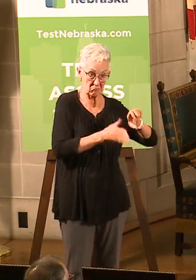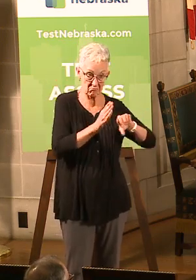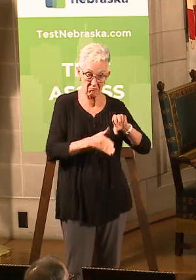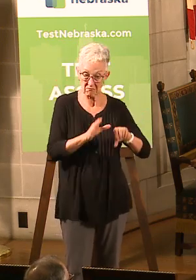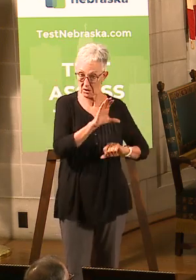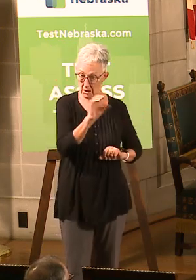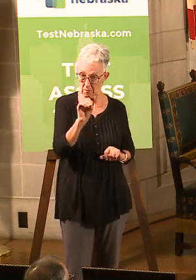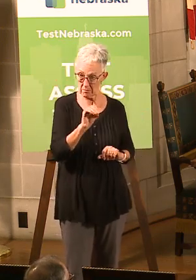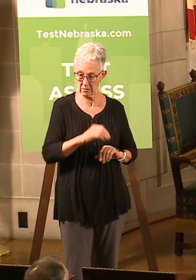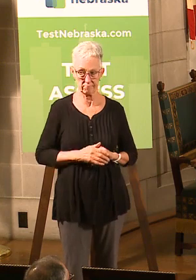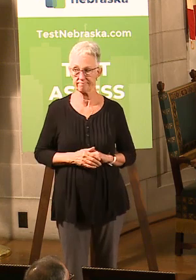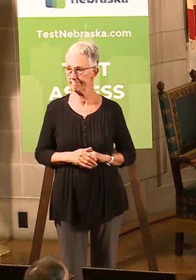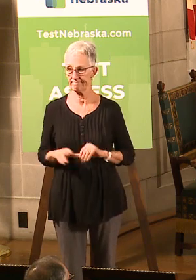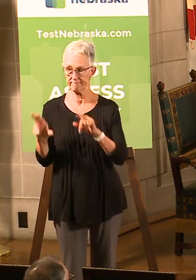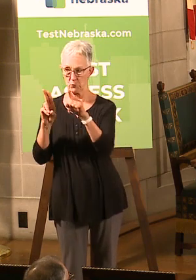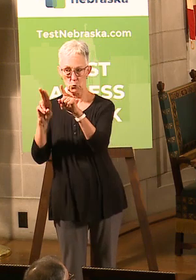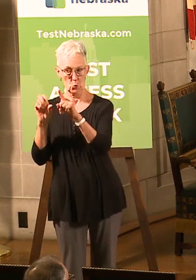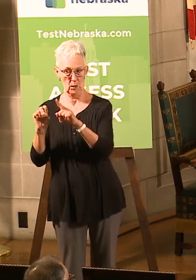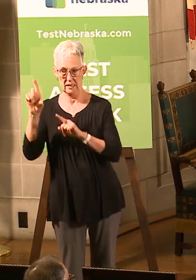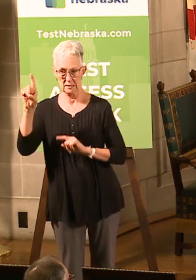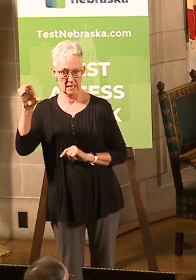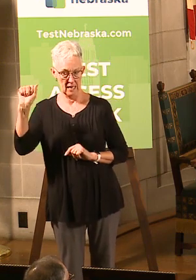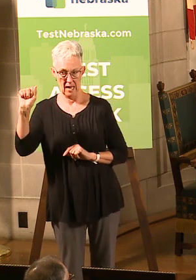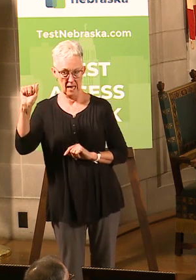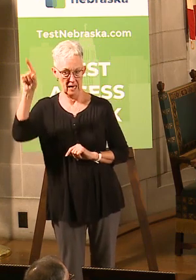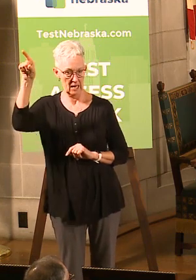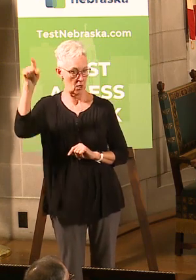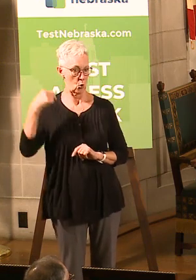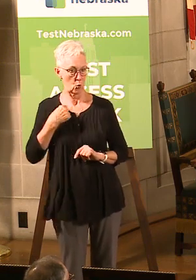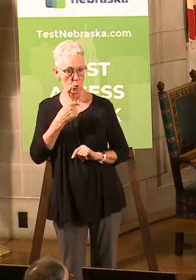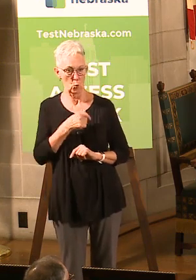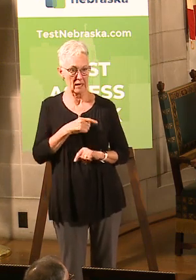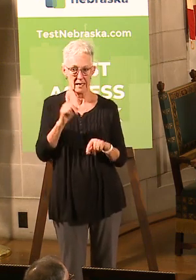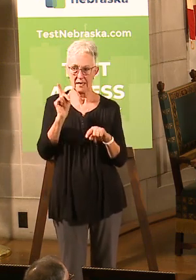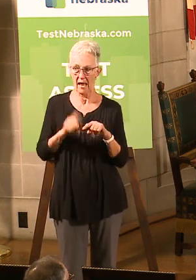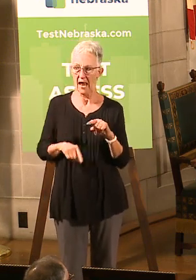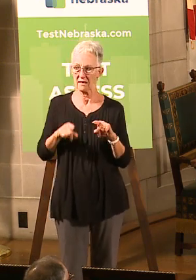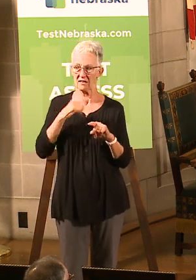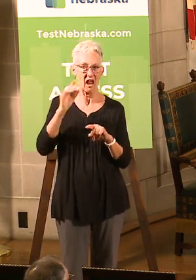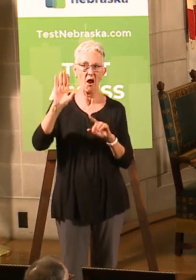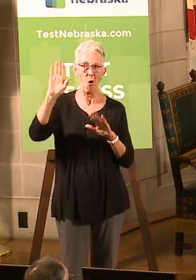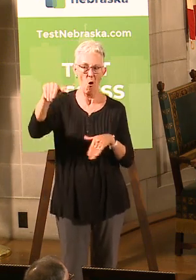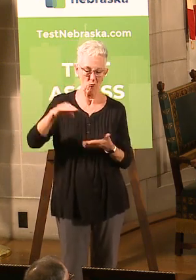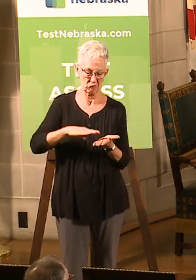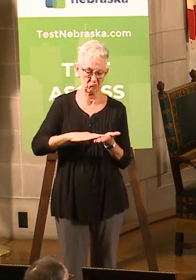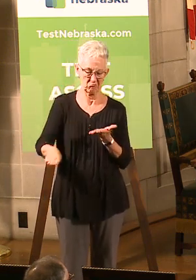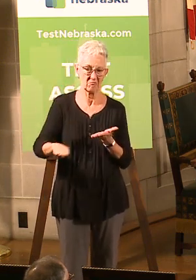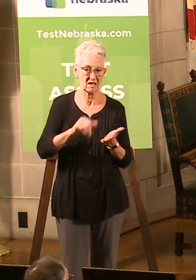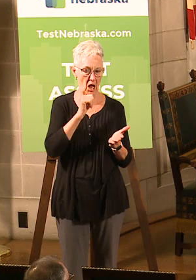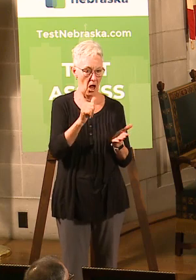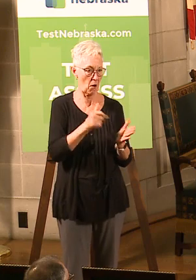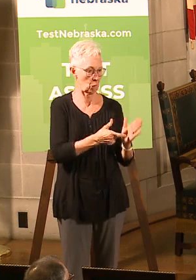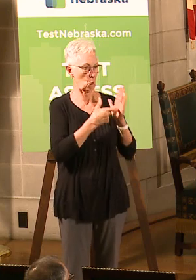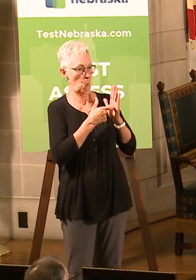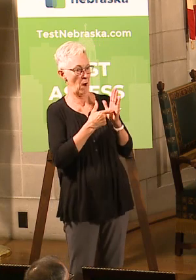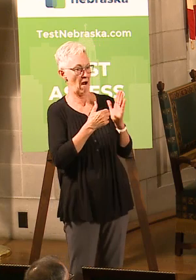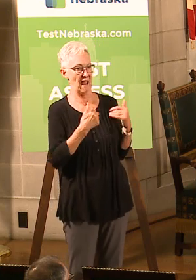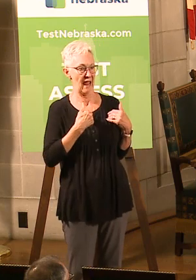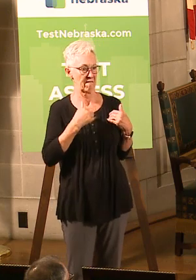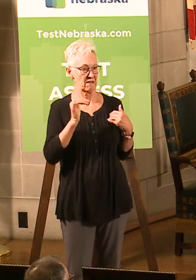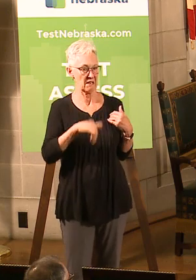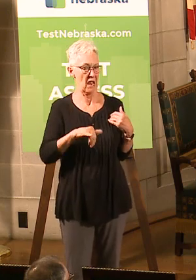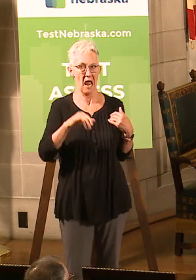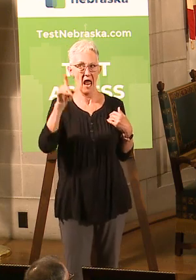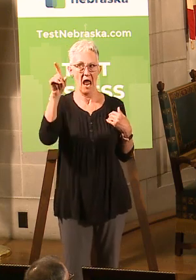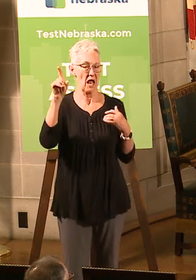process. We, the state, can't waive those USDA requirements. We have looked into what other states are